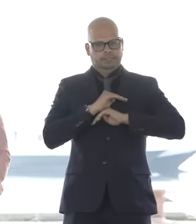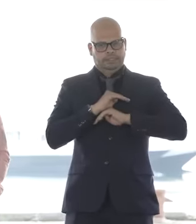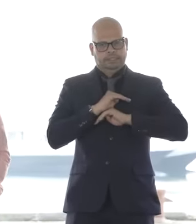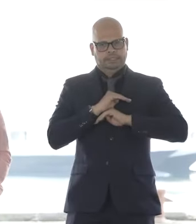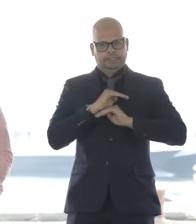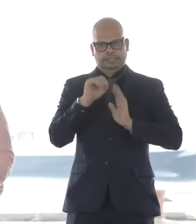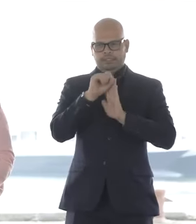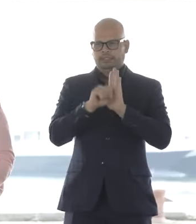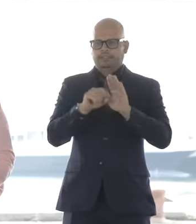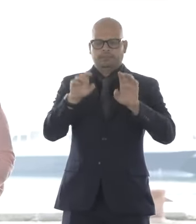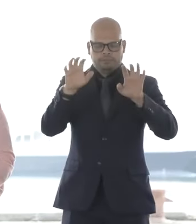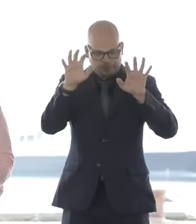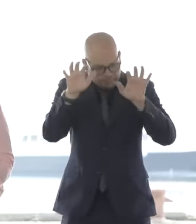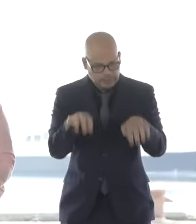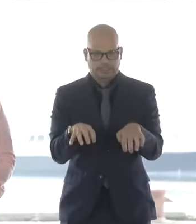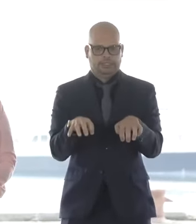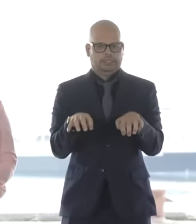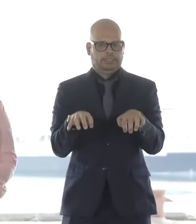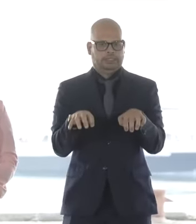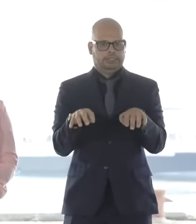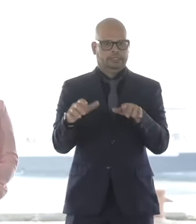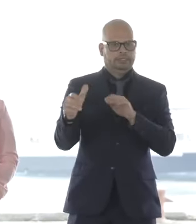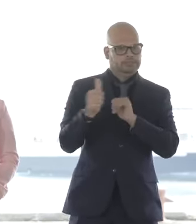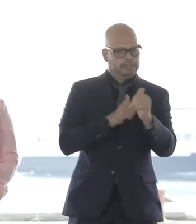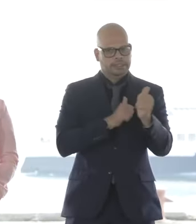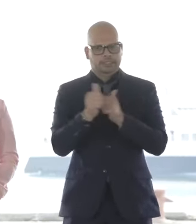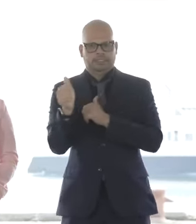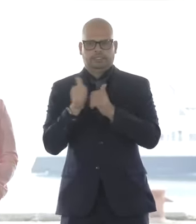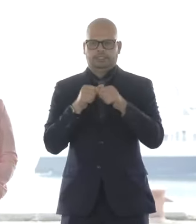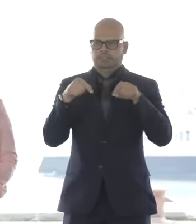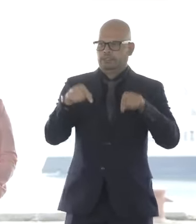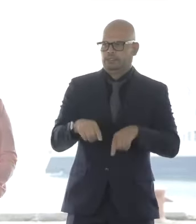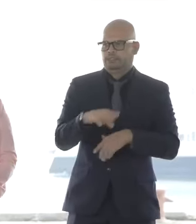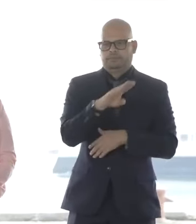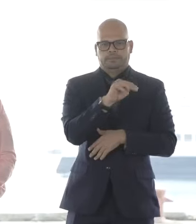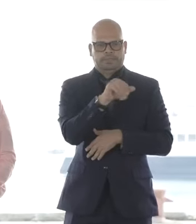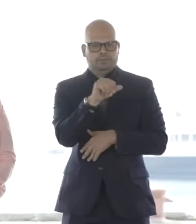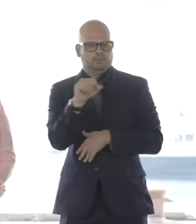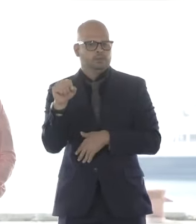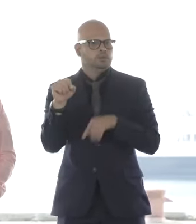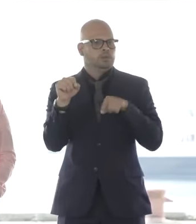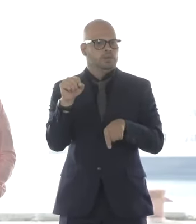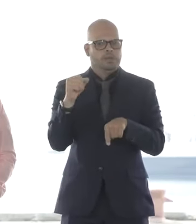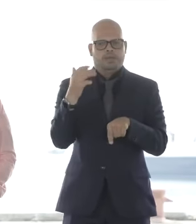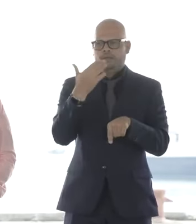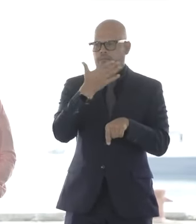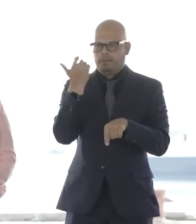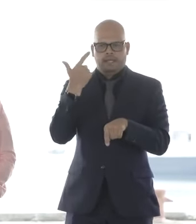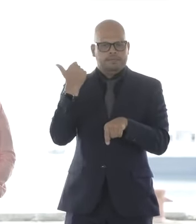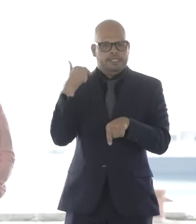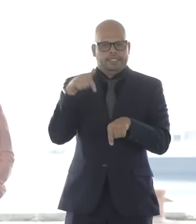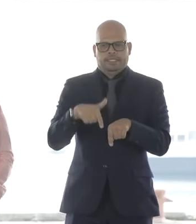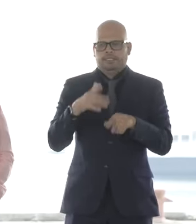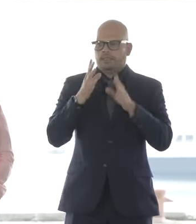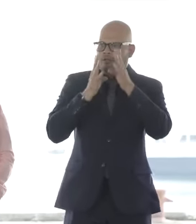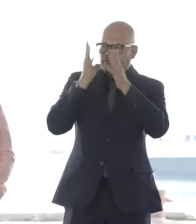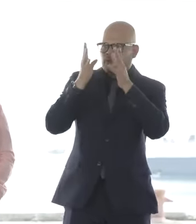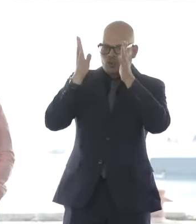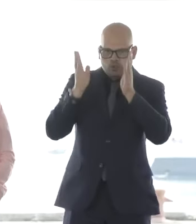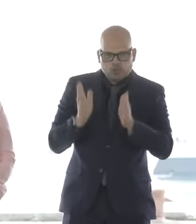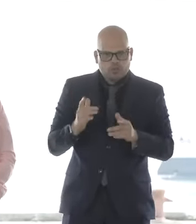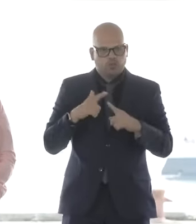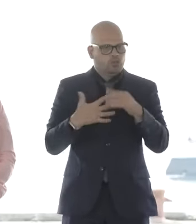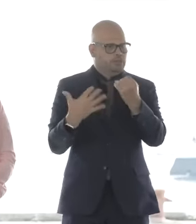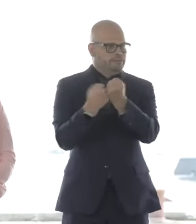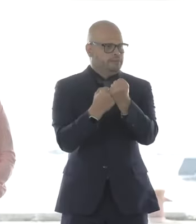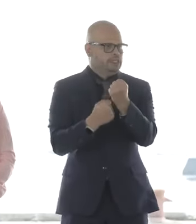a competitive edge here in Massachusetts because of so many people in this room. The innovators, the advocates, we have the infrastructure.